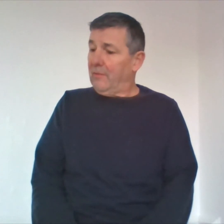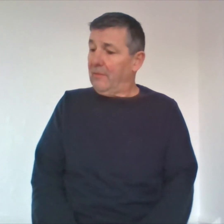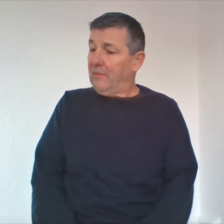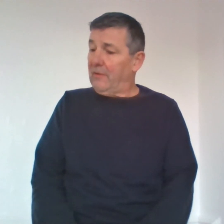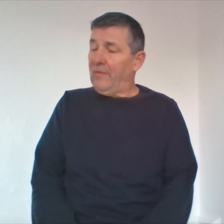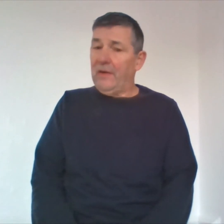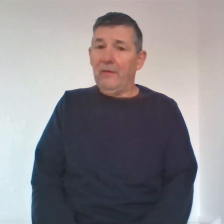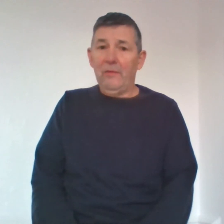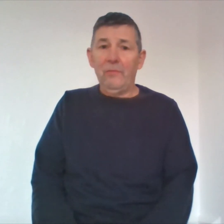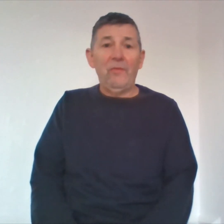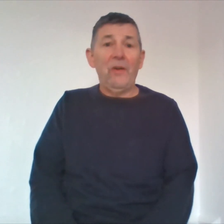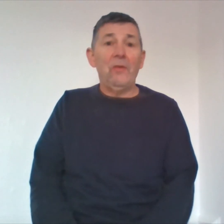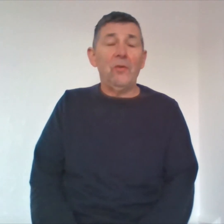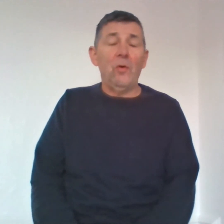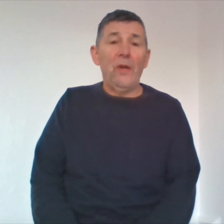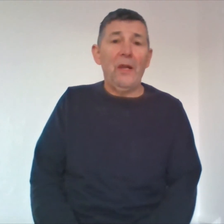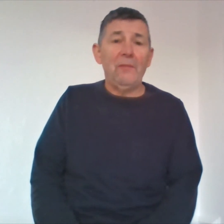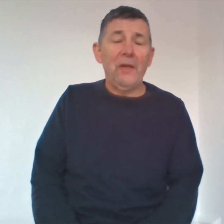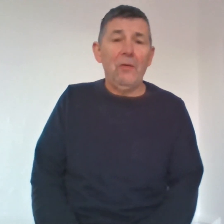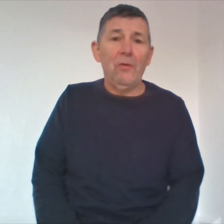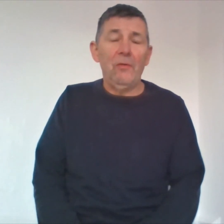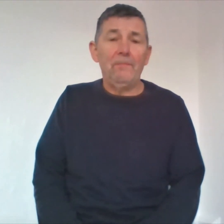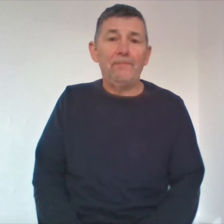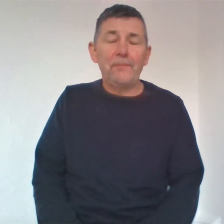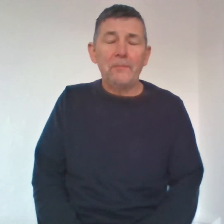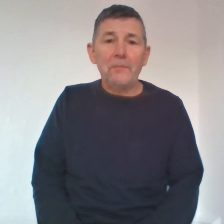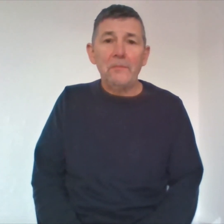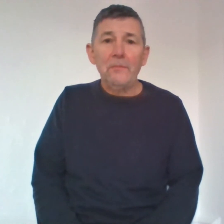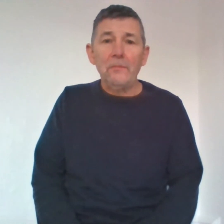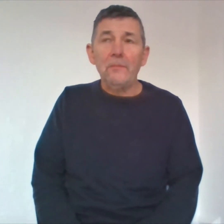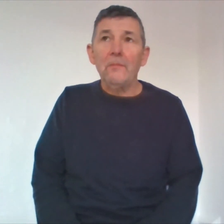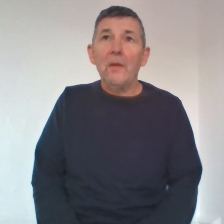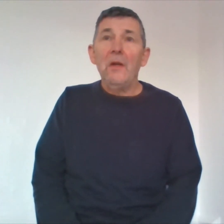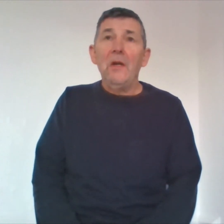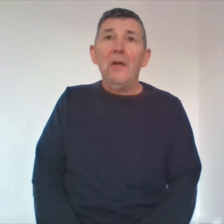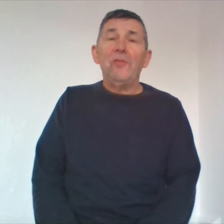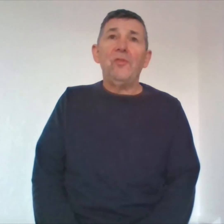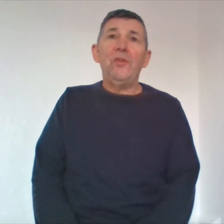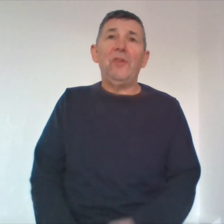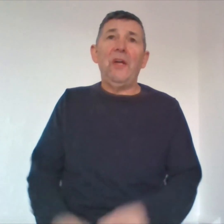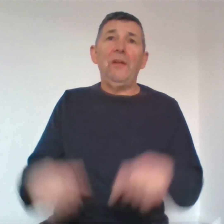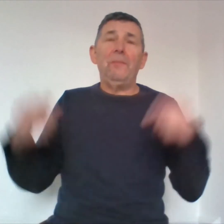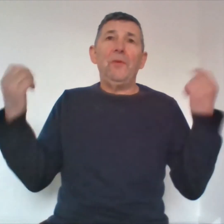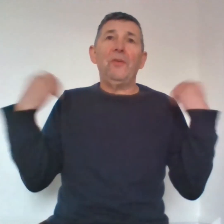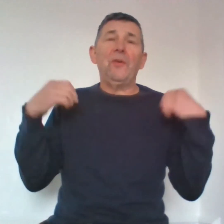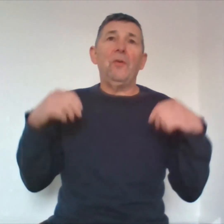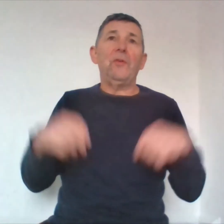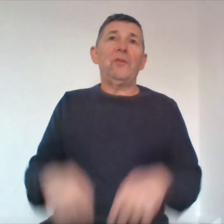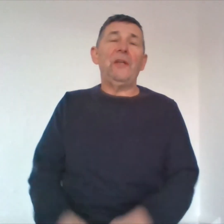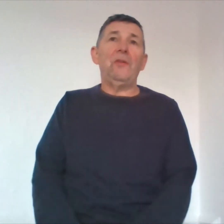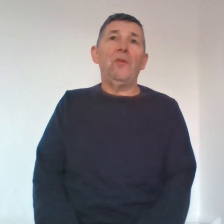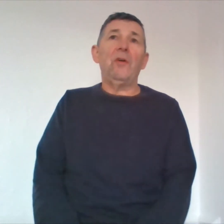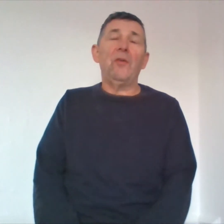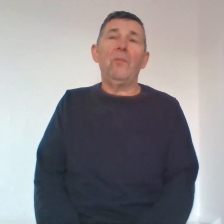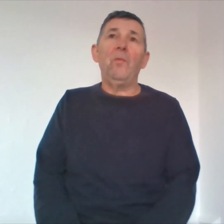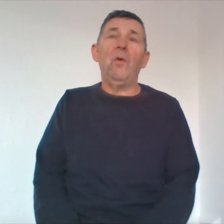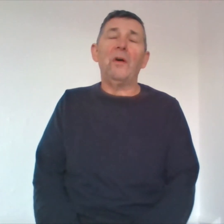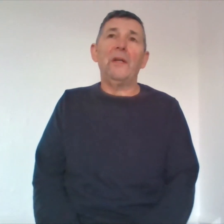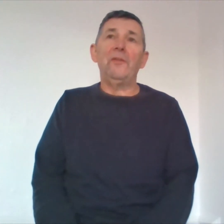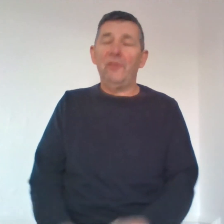that's fine it was a very good coat i like my coat so she decided to put on the coat and take the dog a normal walk and she